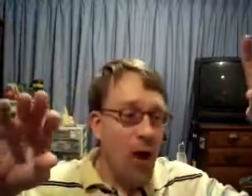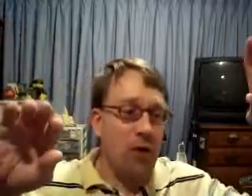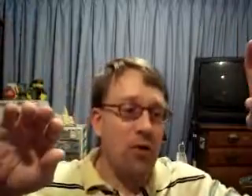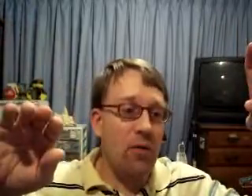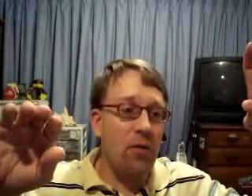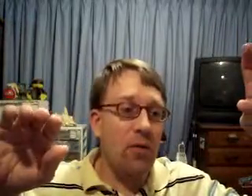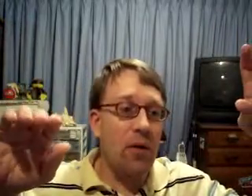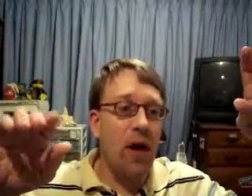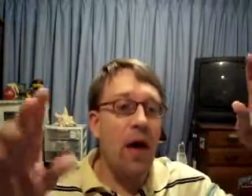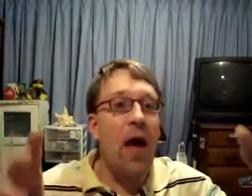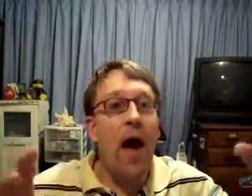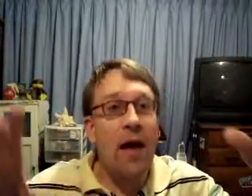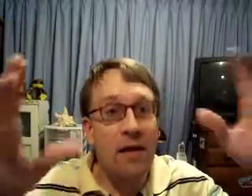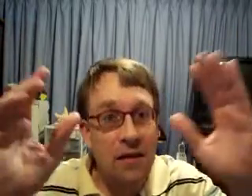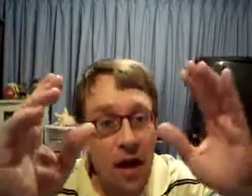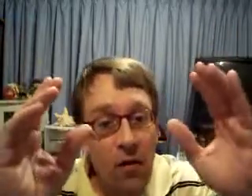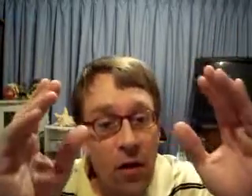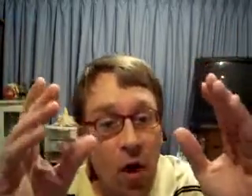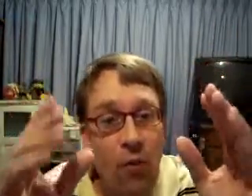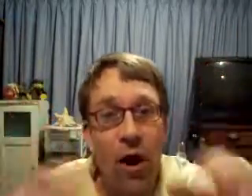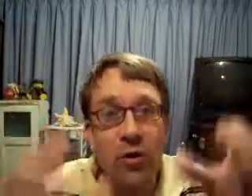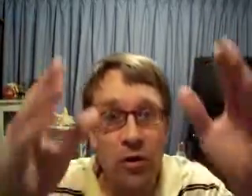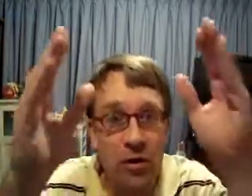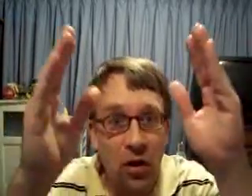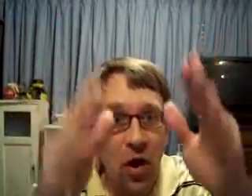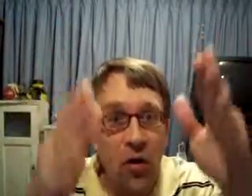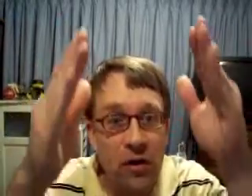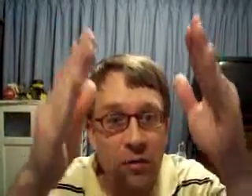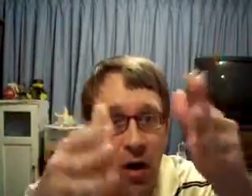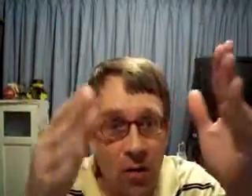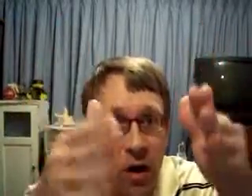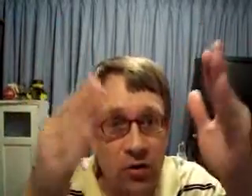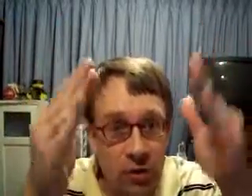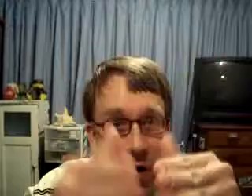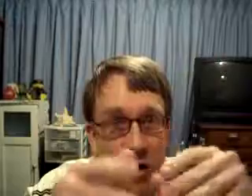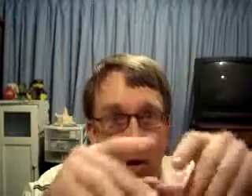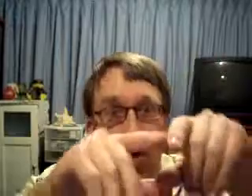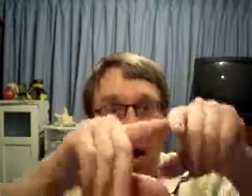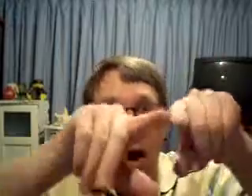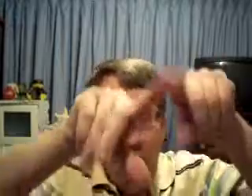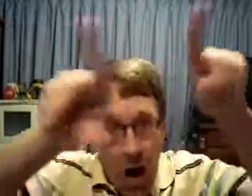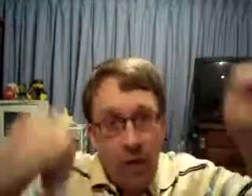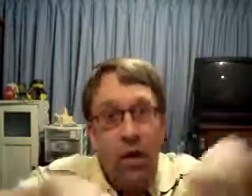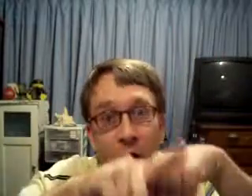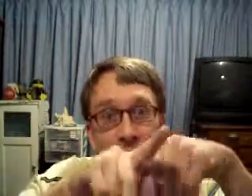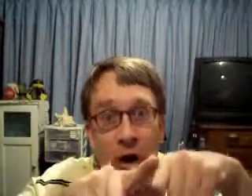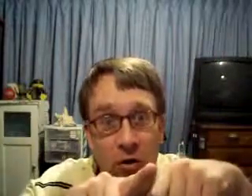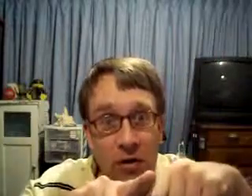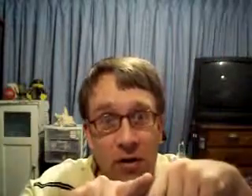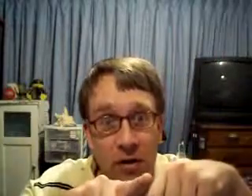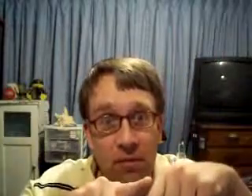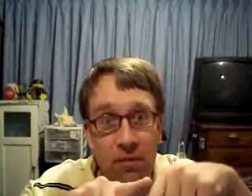pressure. At the center of a low pressure is the lowest barometric pressure of that low pressure system.